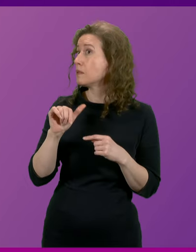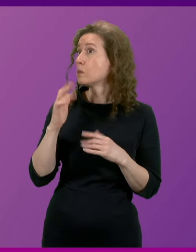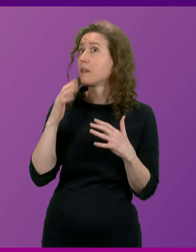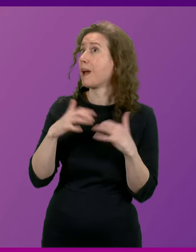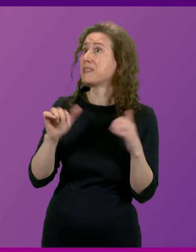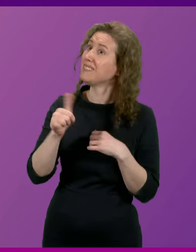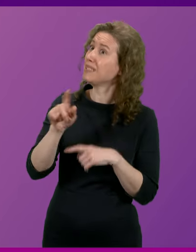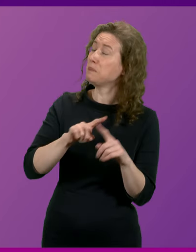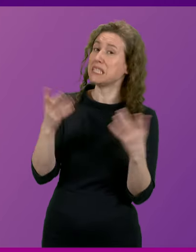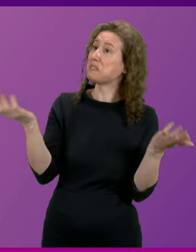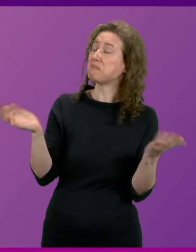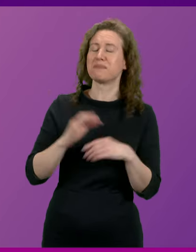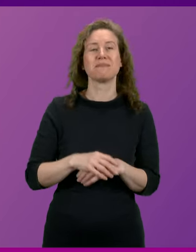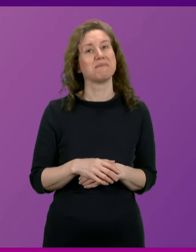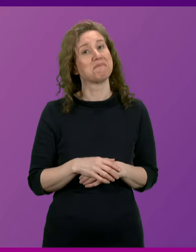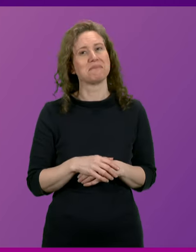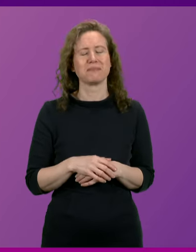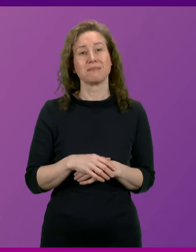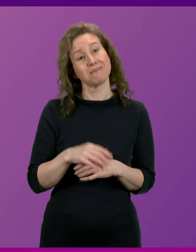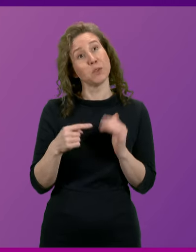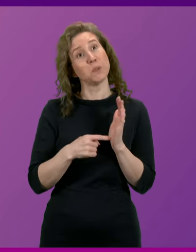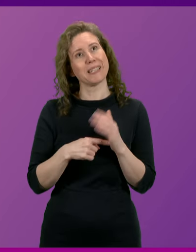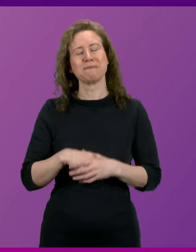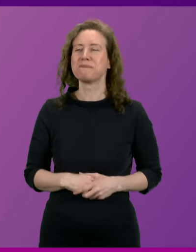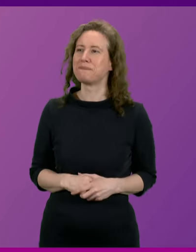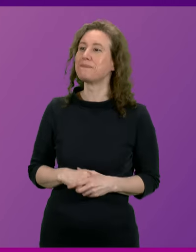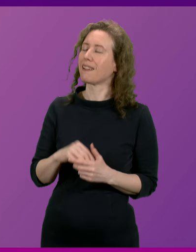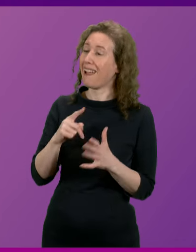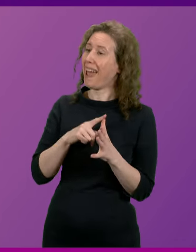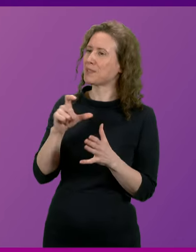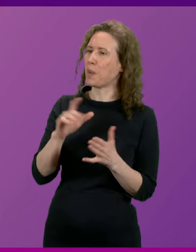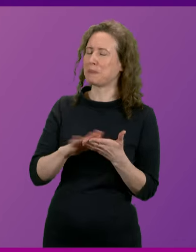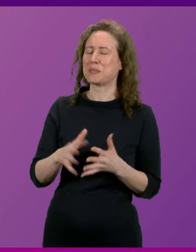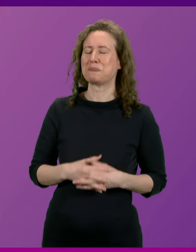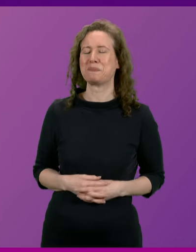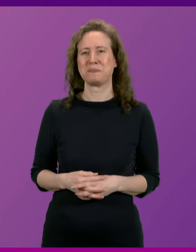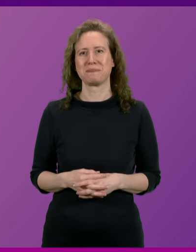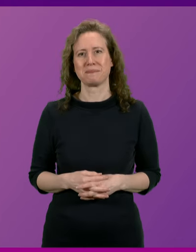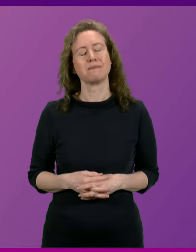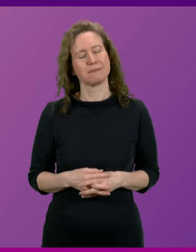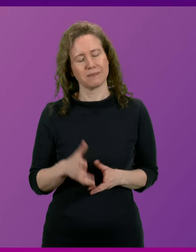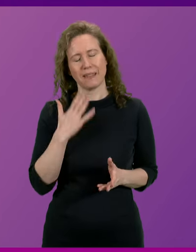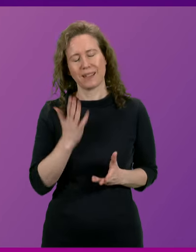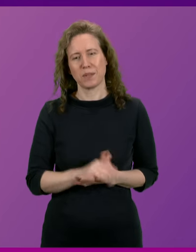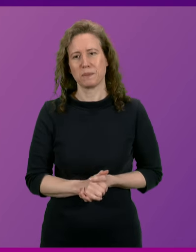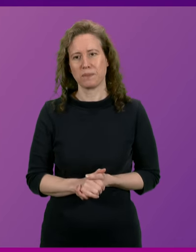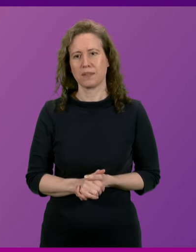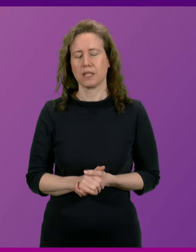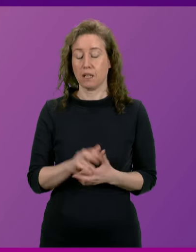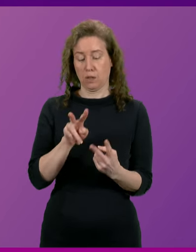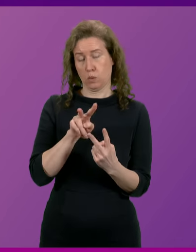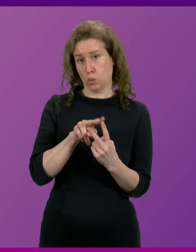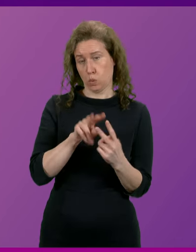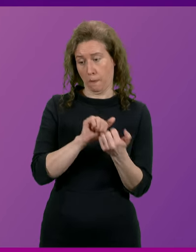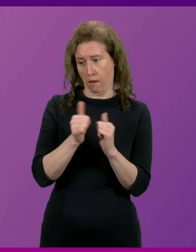meet. First Minister. I choose the Planning Officer. Alex Cole-Hamilton. Thank you. The two partners